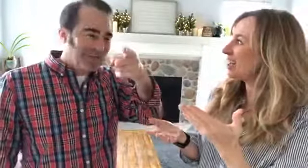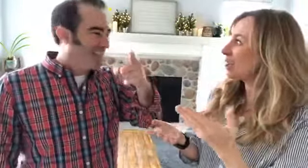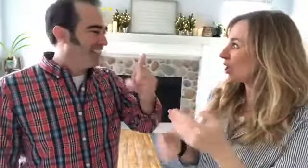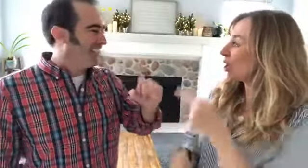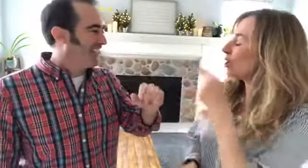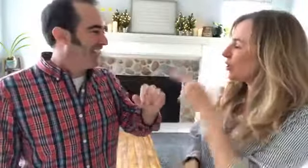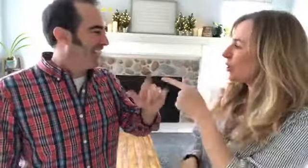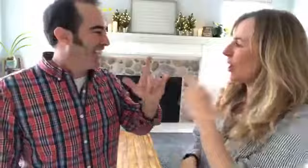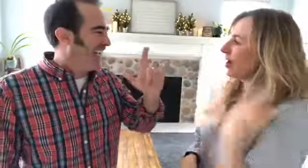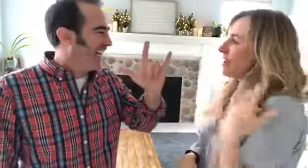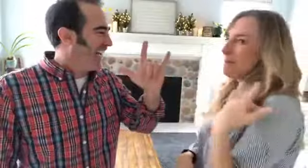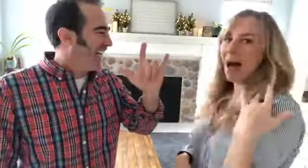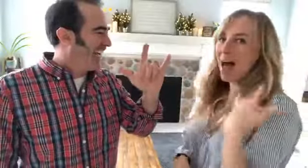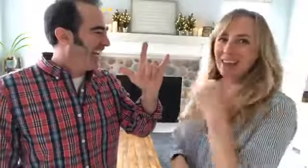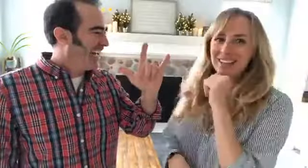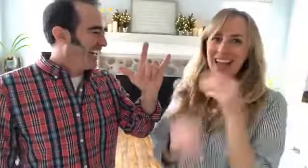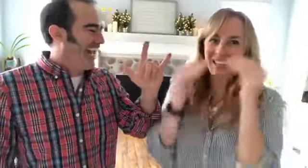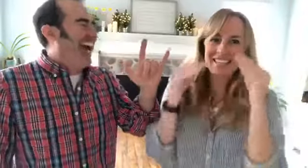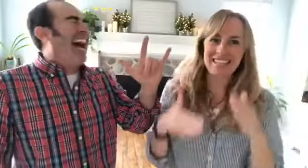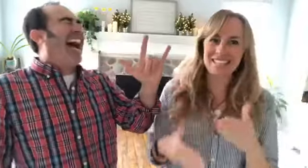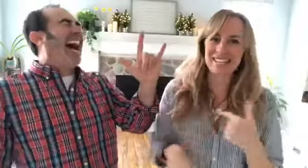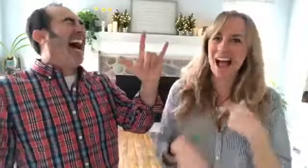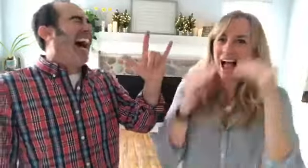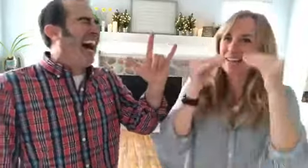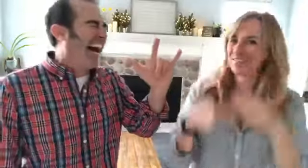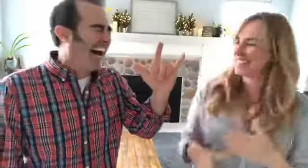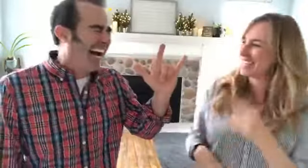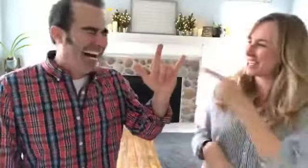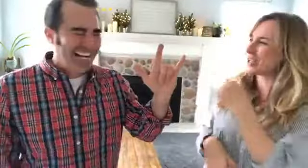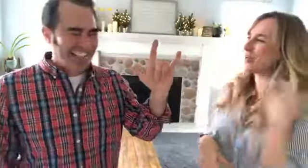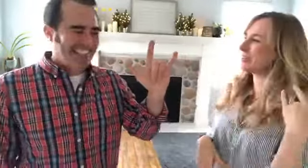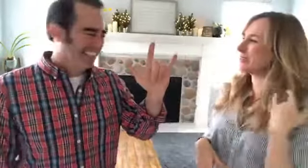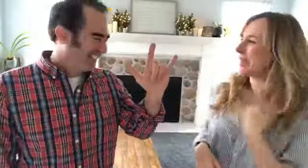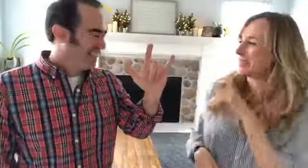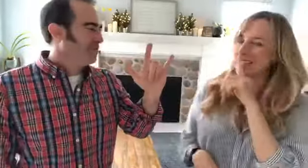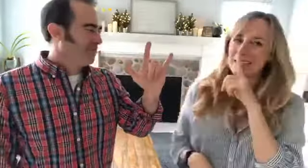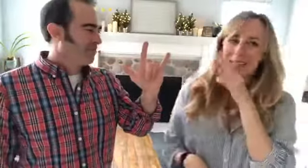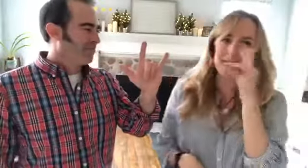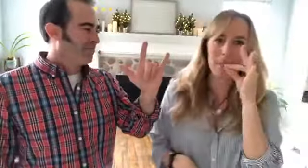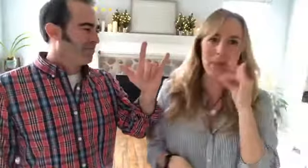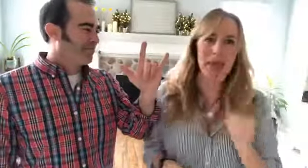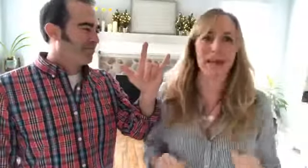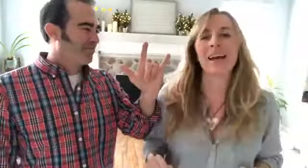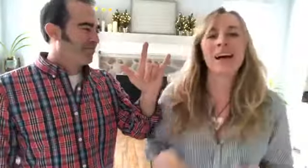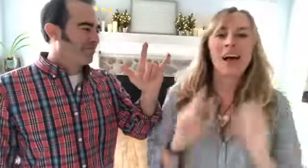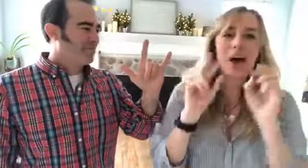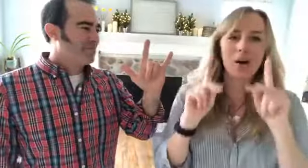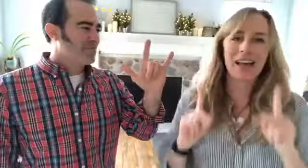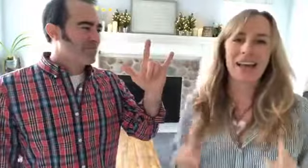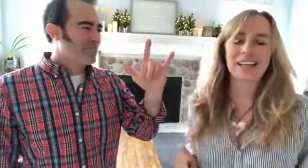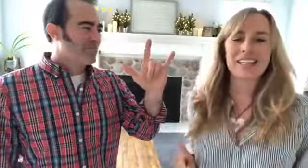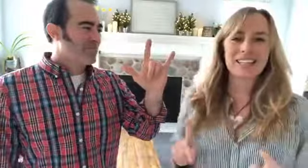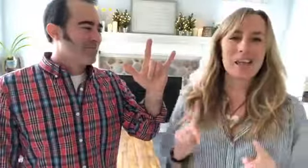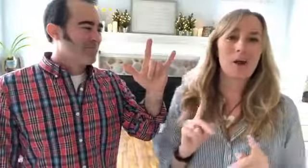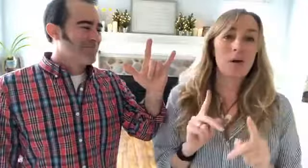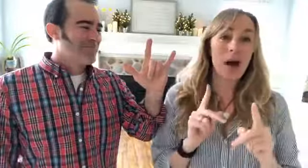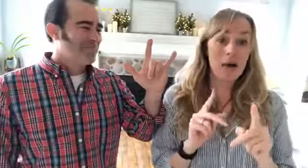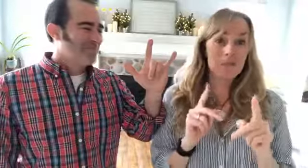you are the model not the teacher I am the teacher you are the model zip it okay so um